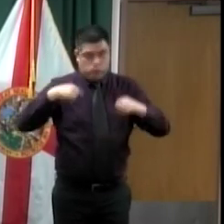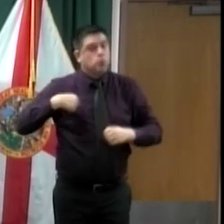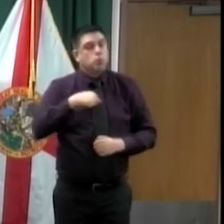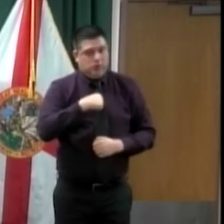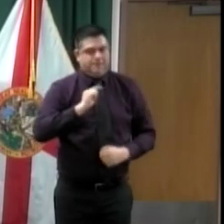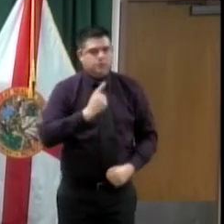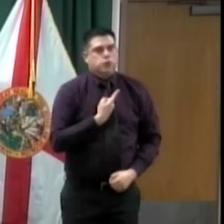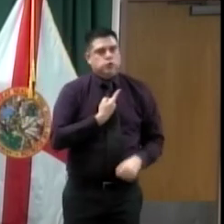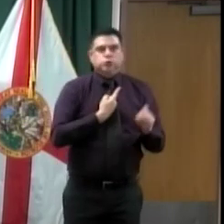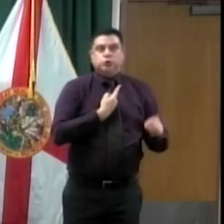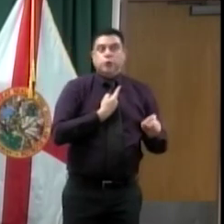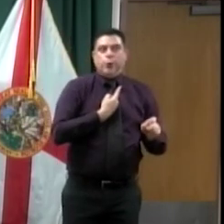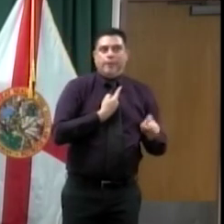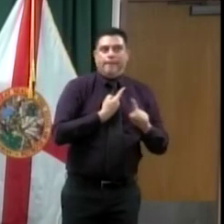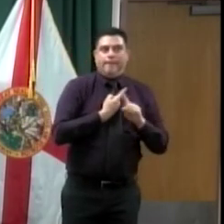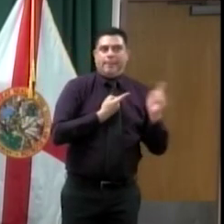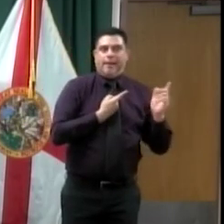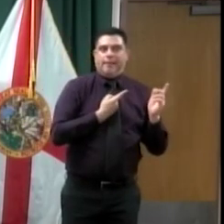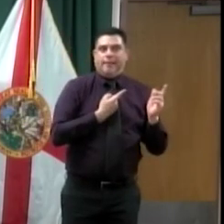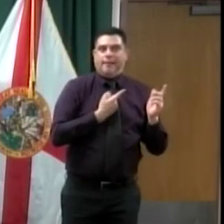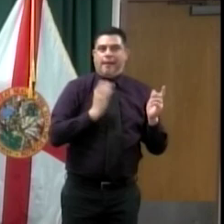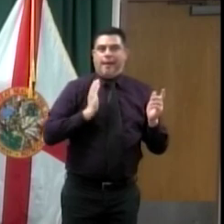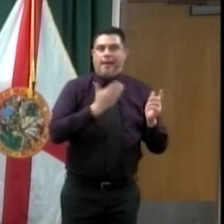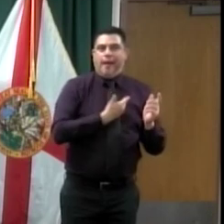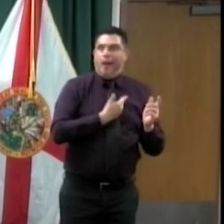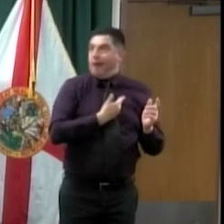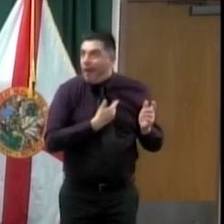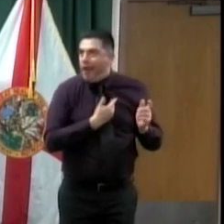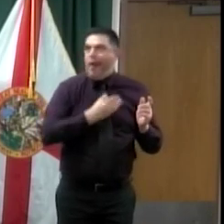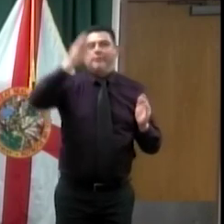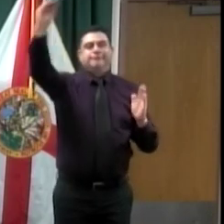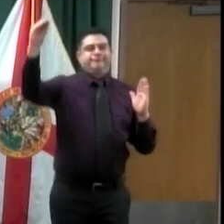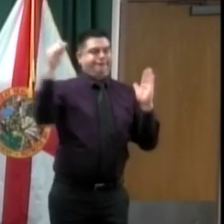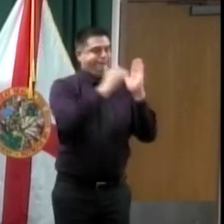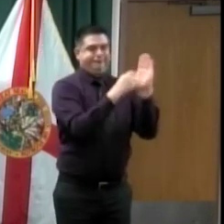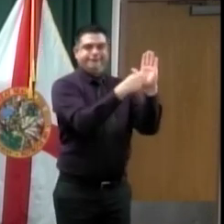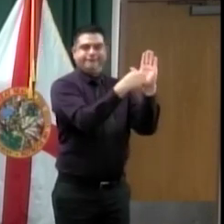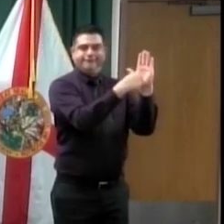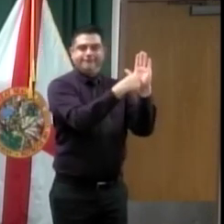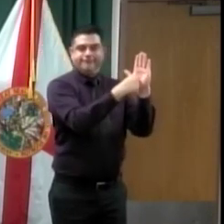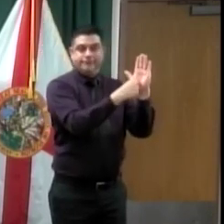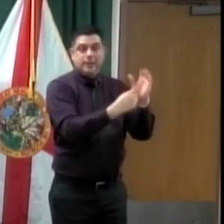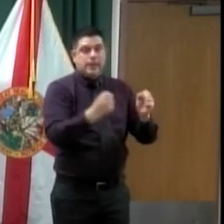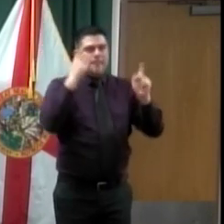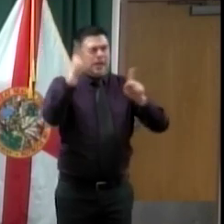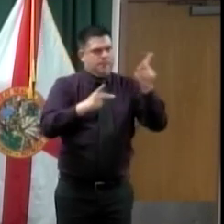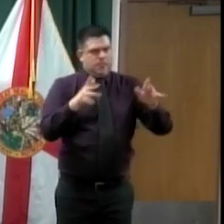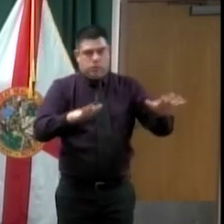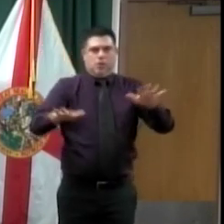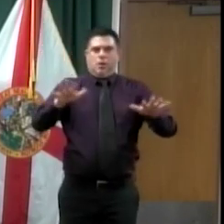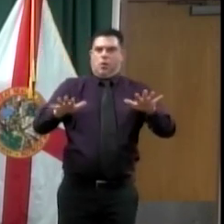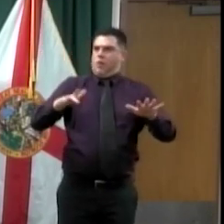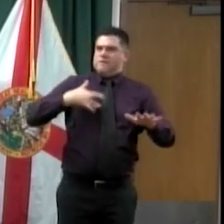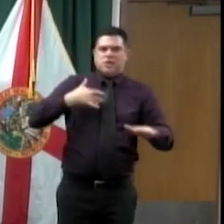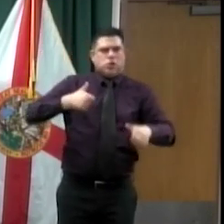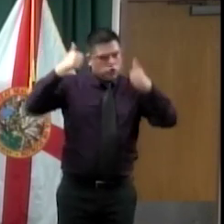experts agree, actually do the best to stop the spread of the COVID-19.